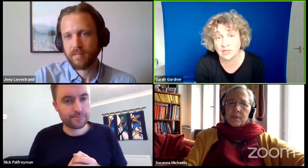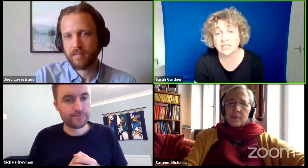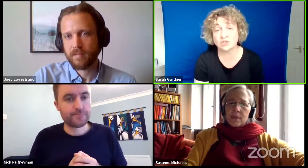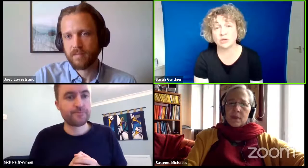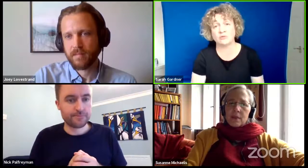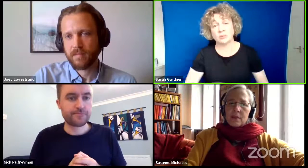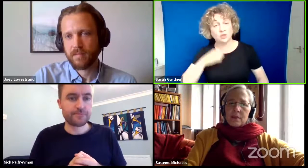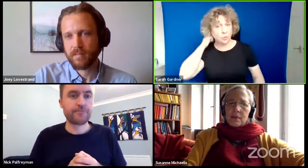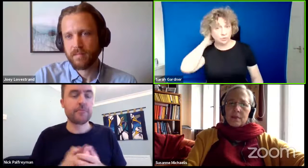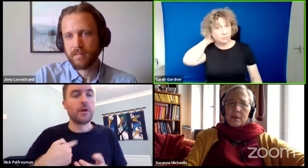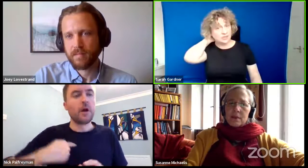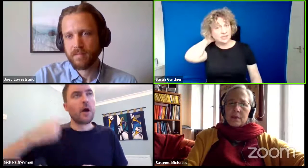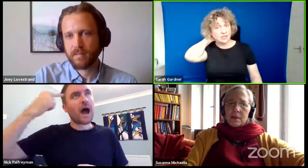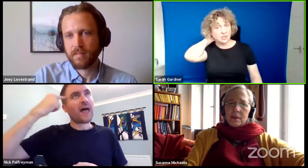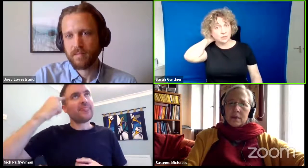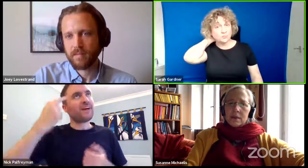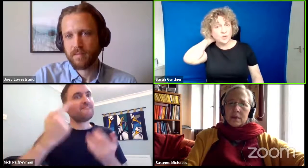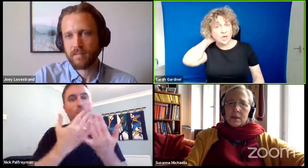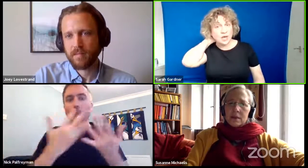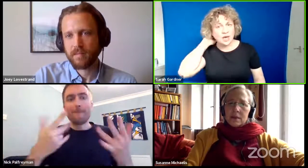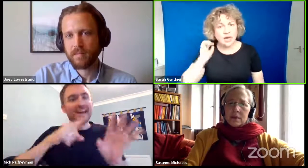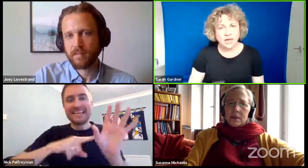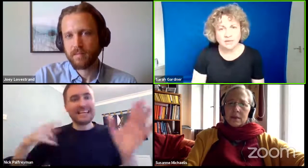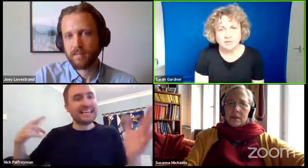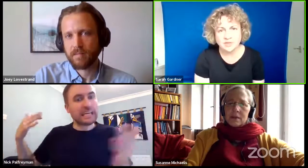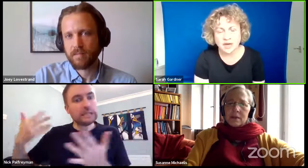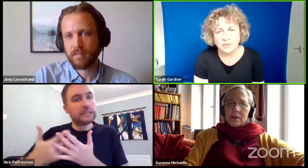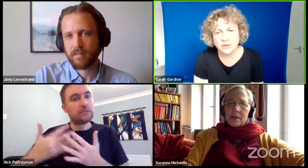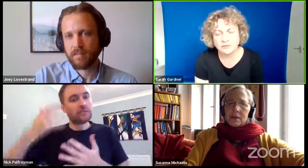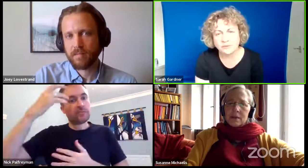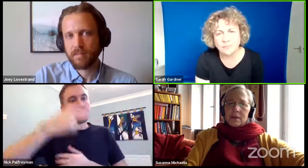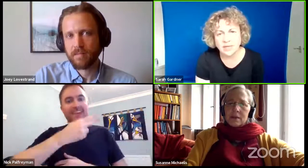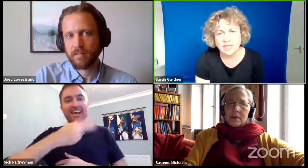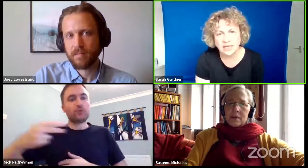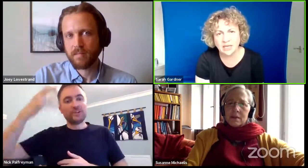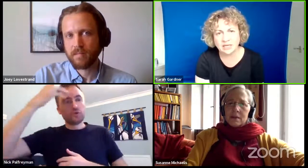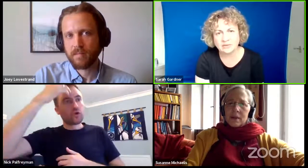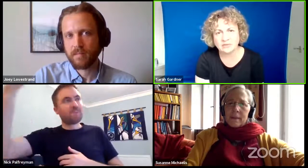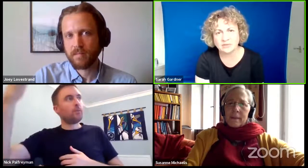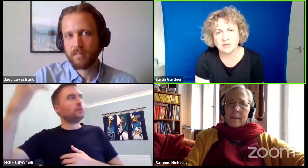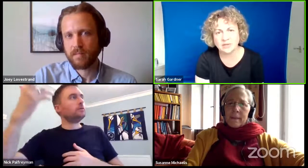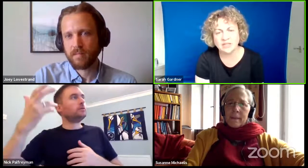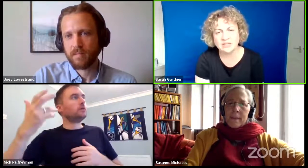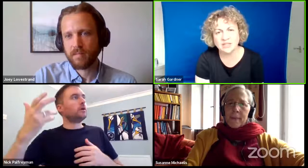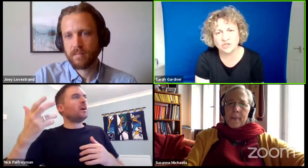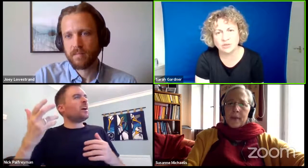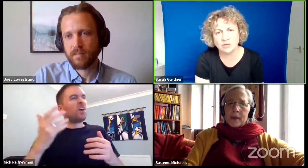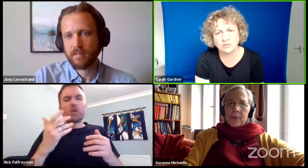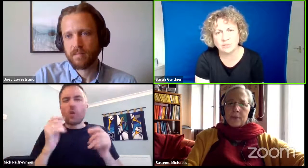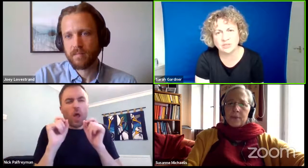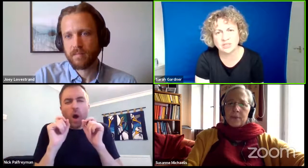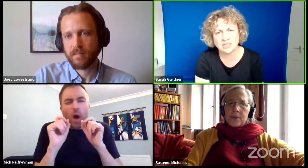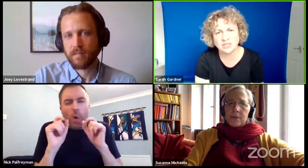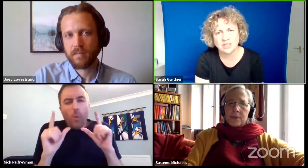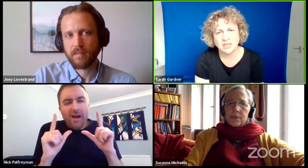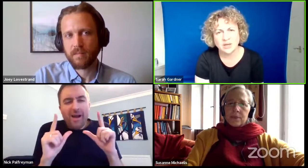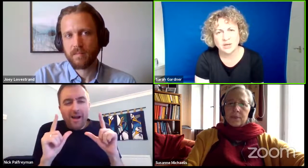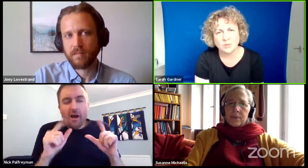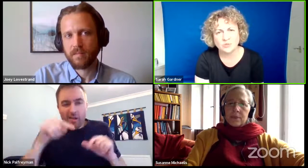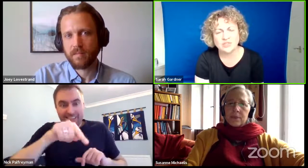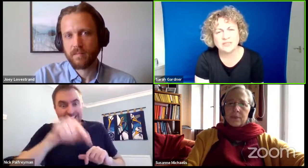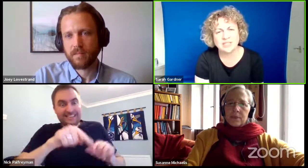the Indonesian government towards Basindo. And I think for many years, the Indonesian government